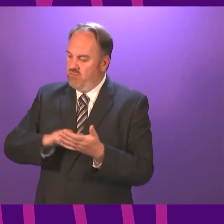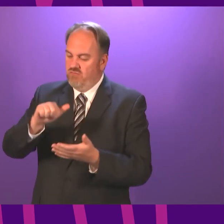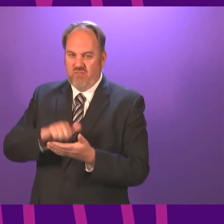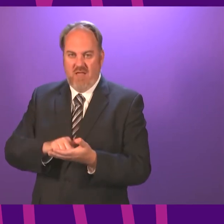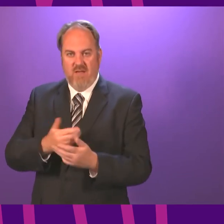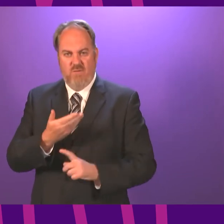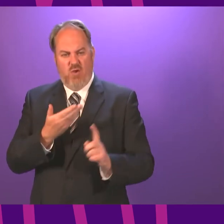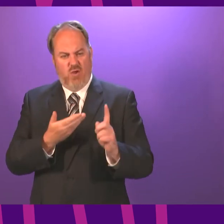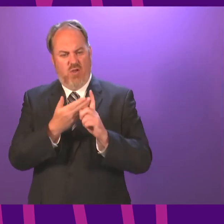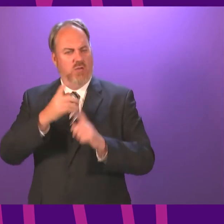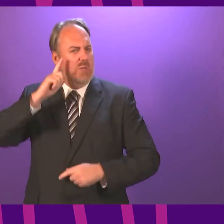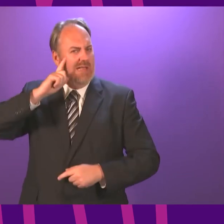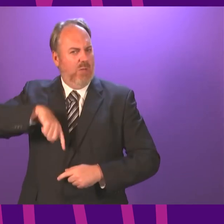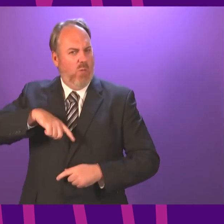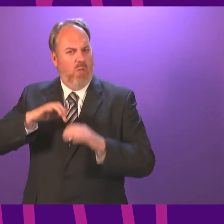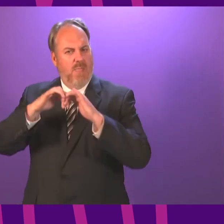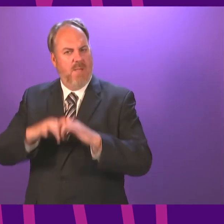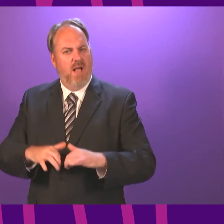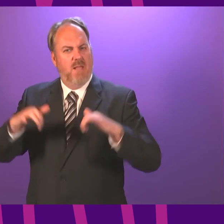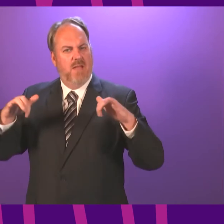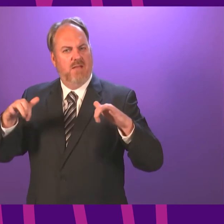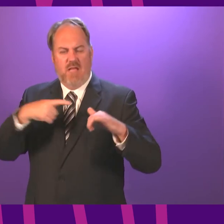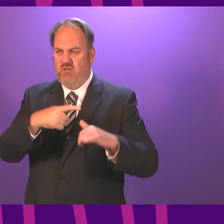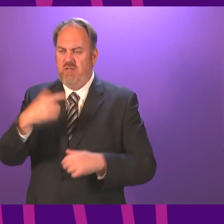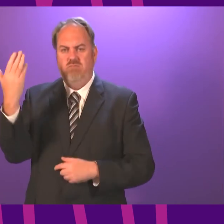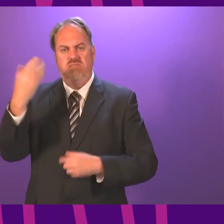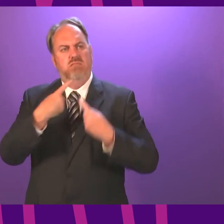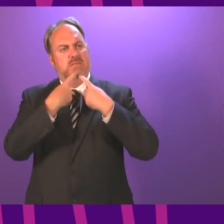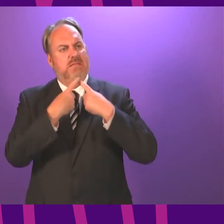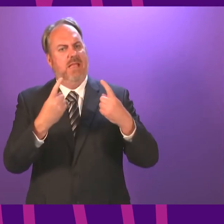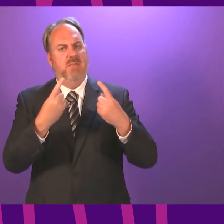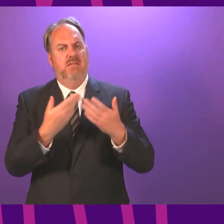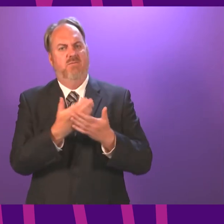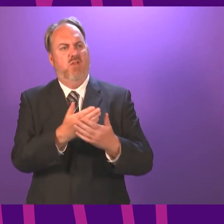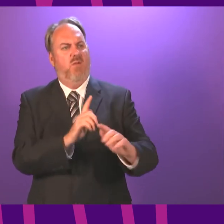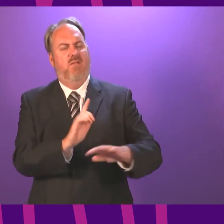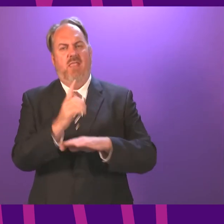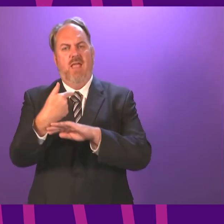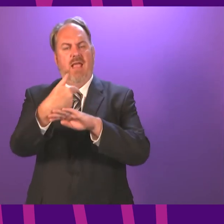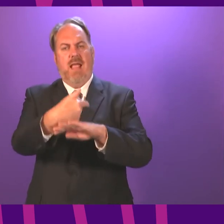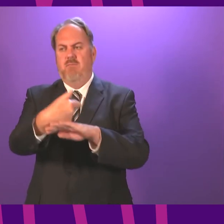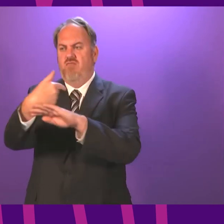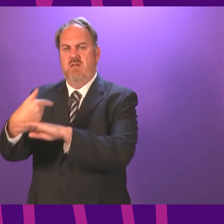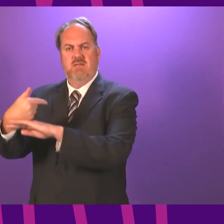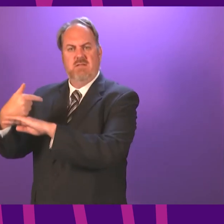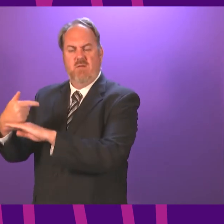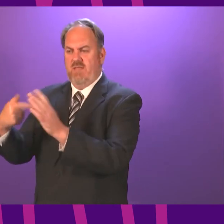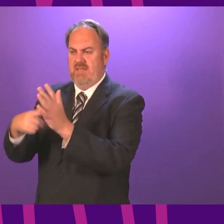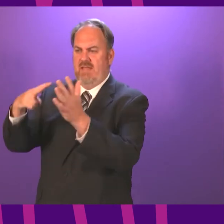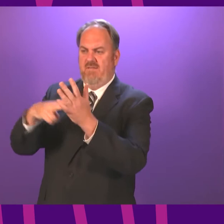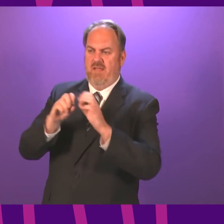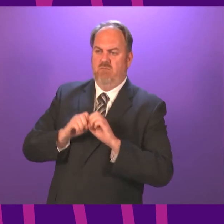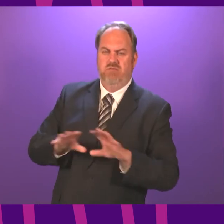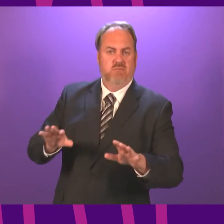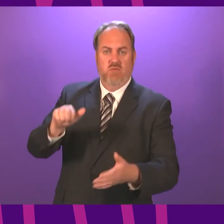ignore Parliament and instead make statements in front of TV cameras. And at that time, I sought your help to make further representations